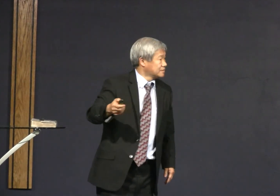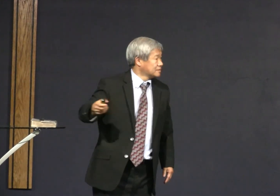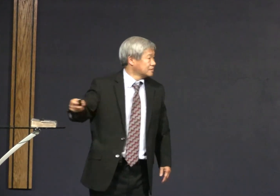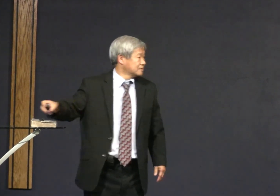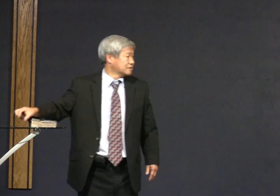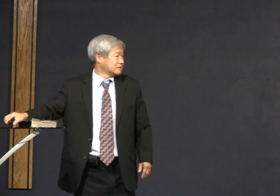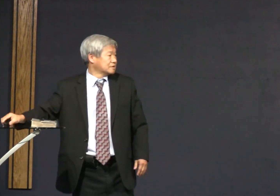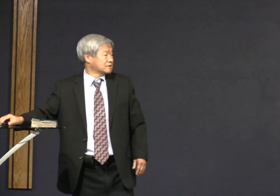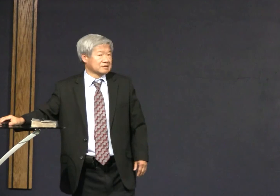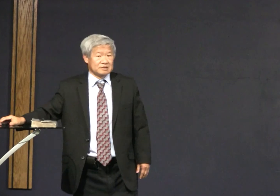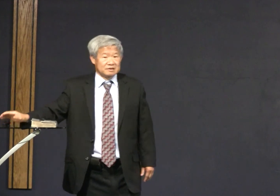read the tract